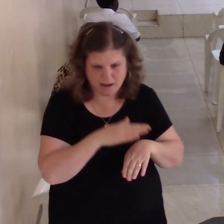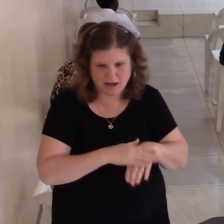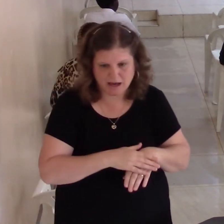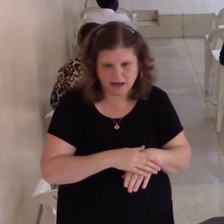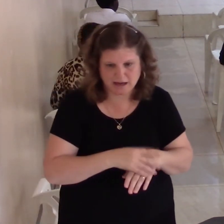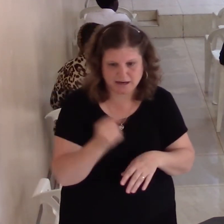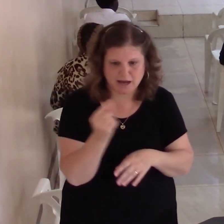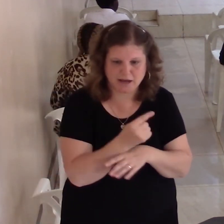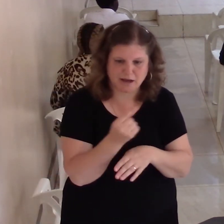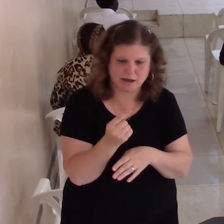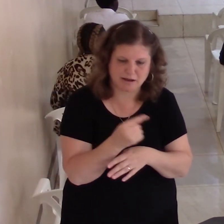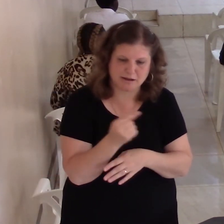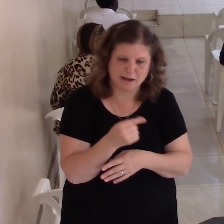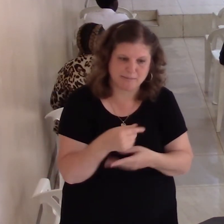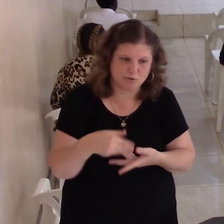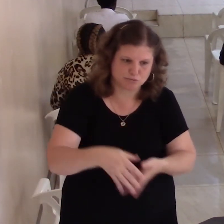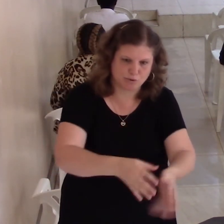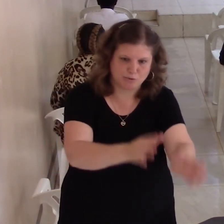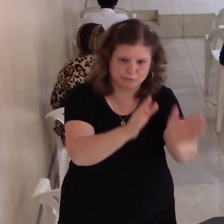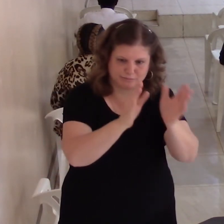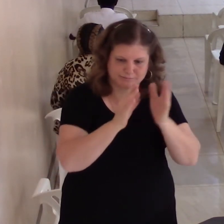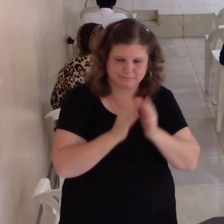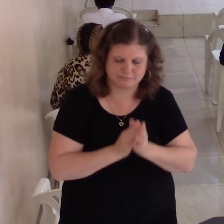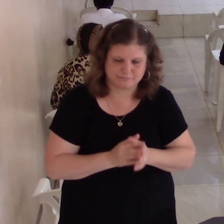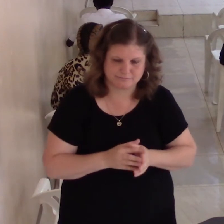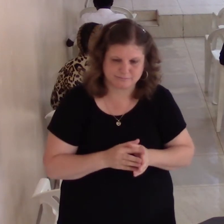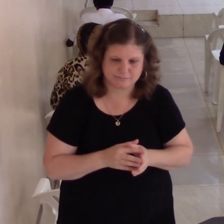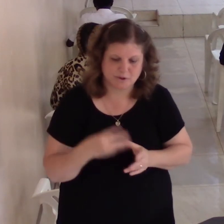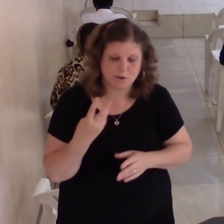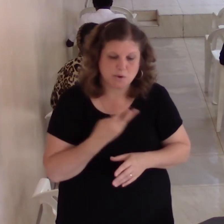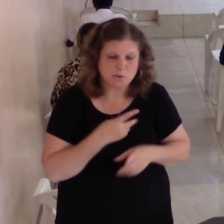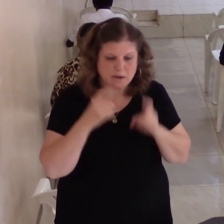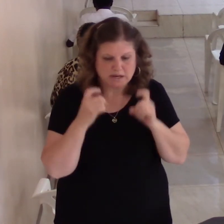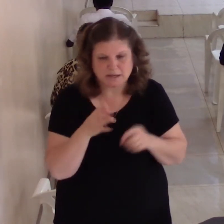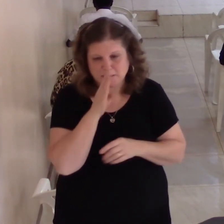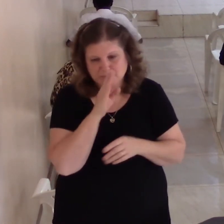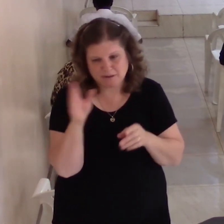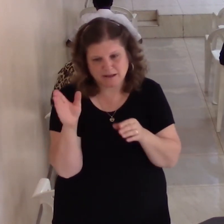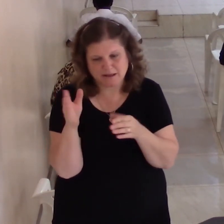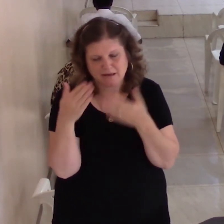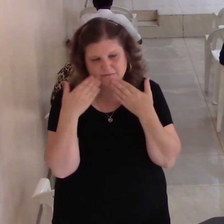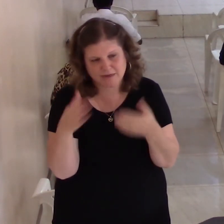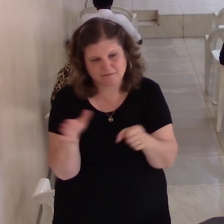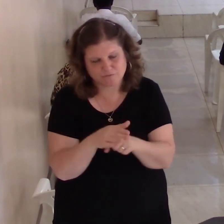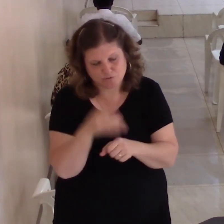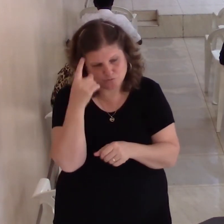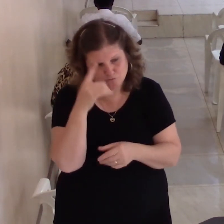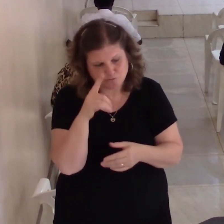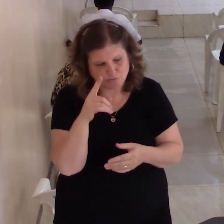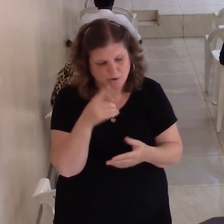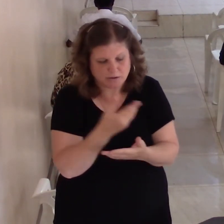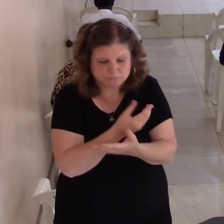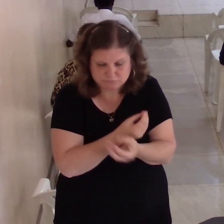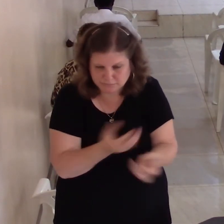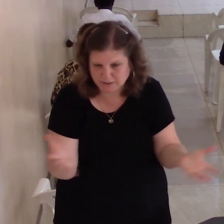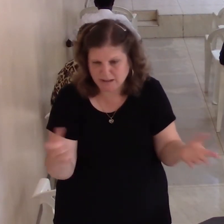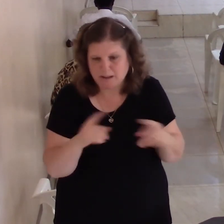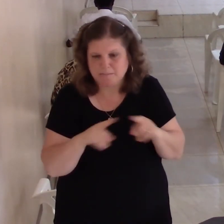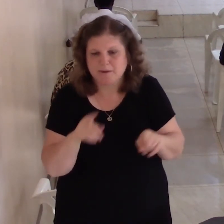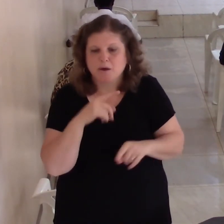There's so much you have to be thankful for but when I be thankful for God his lives and so we forget to be